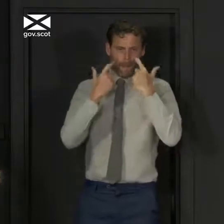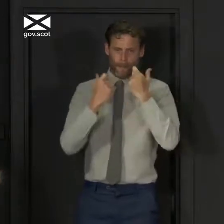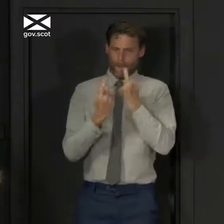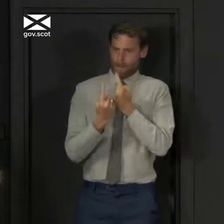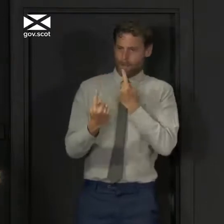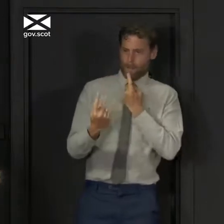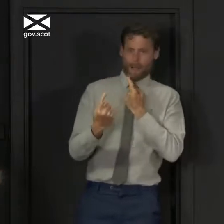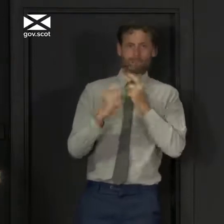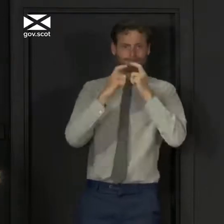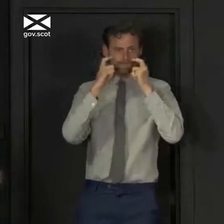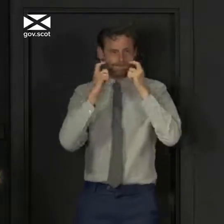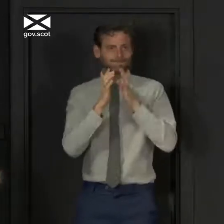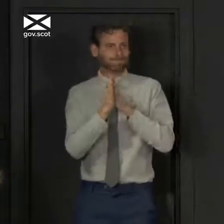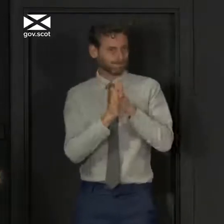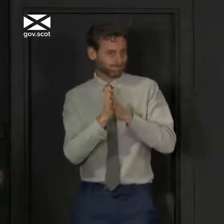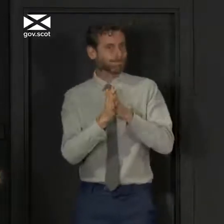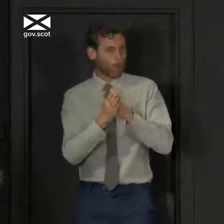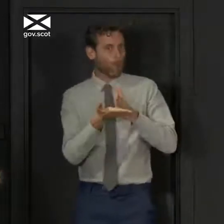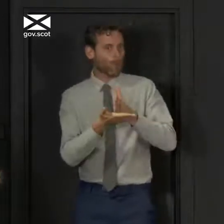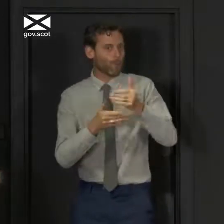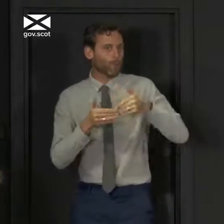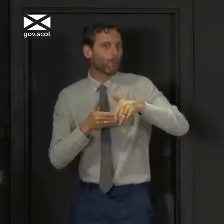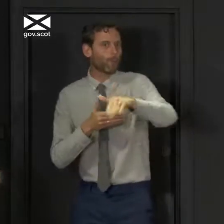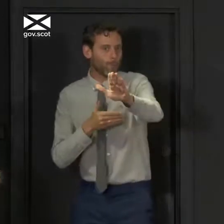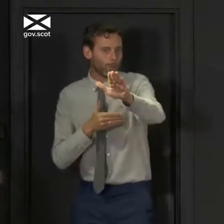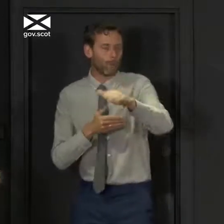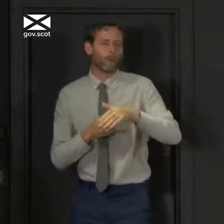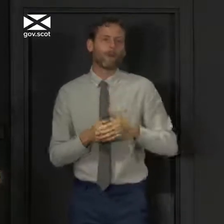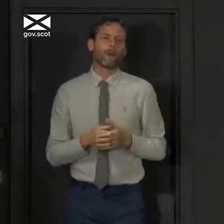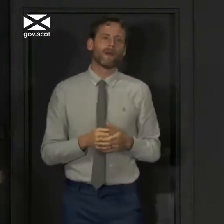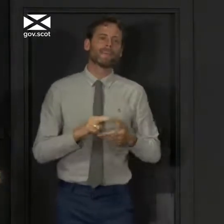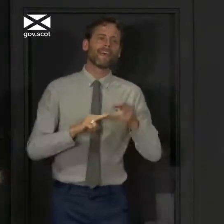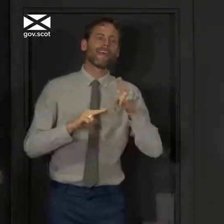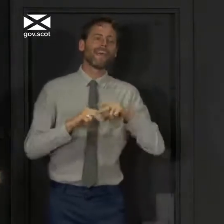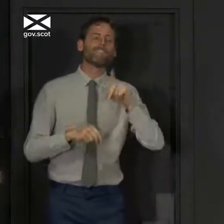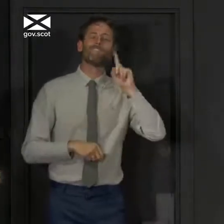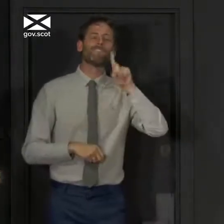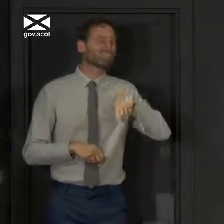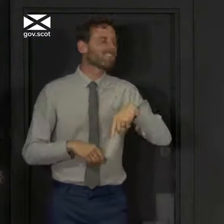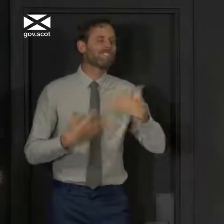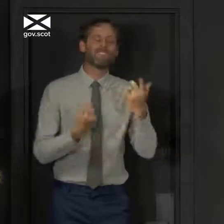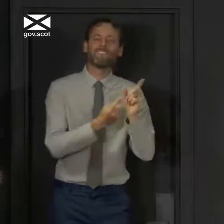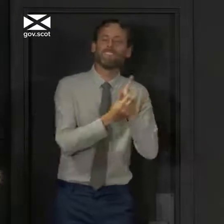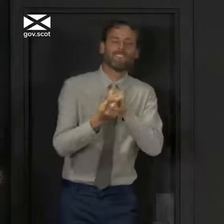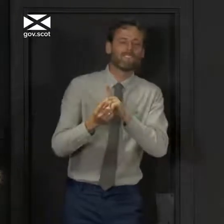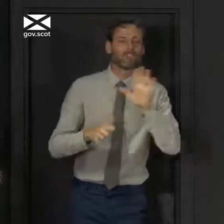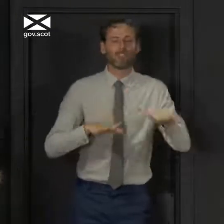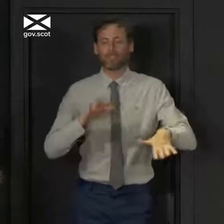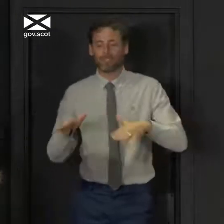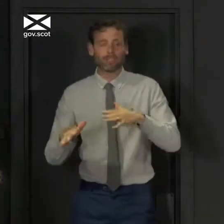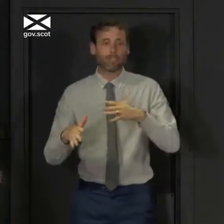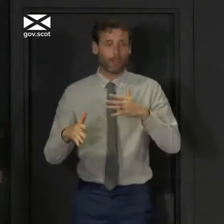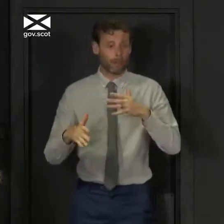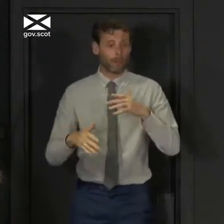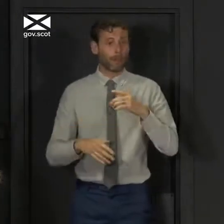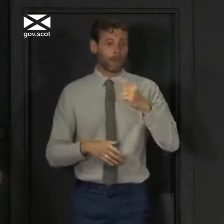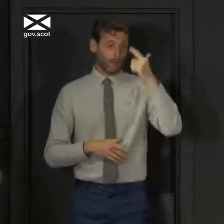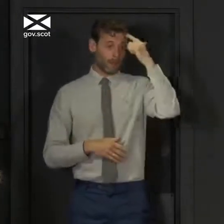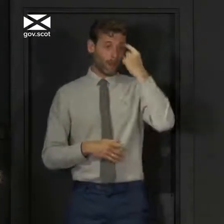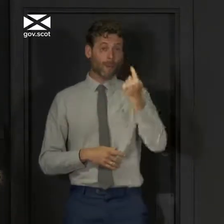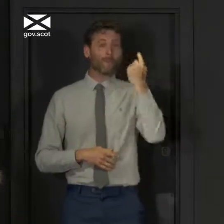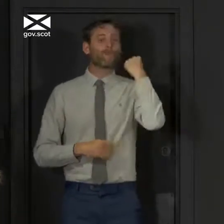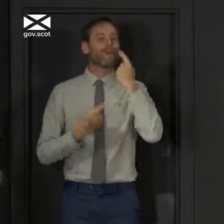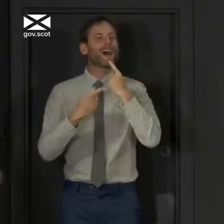lockdown rules. If we don't pay close attention and follow physical distancing and hygiene rules, those 19,000